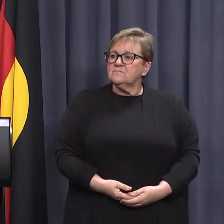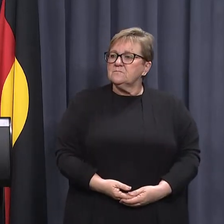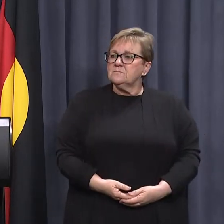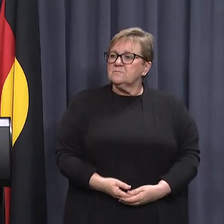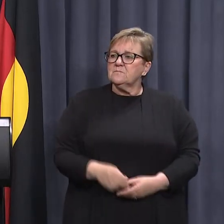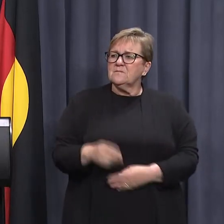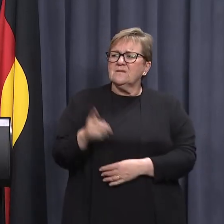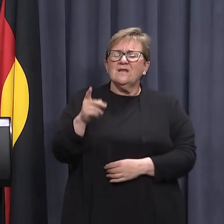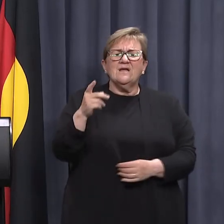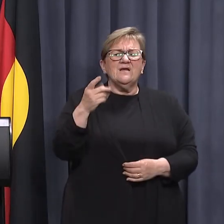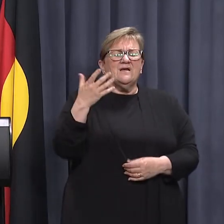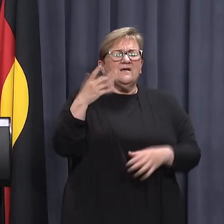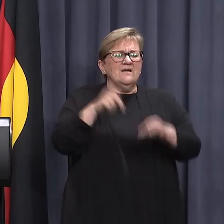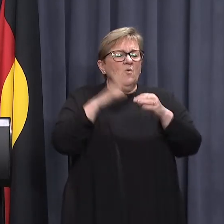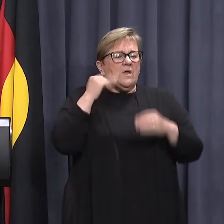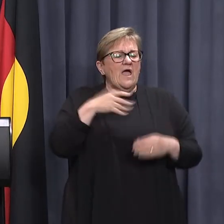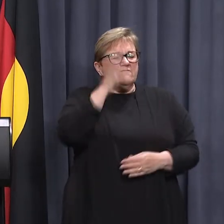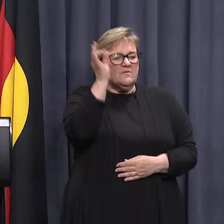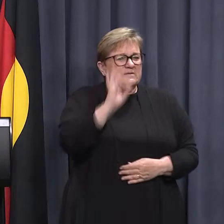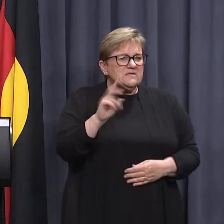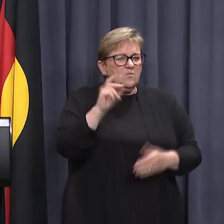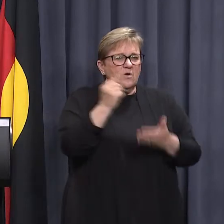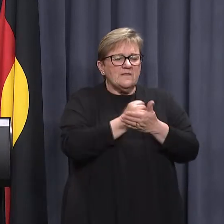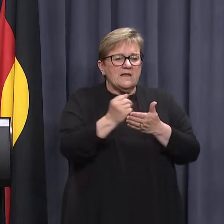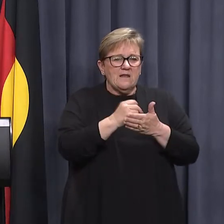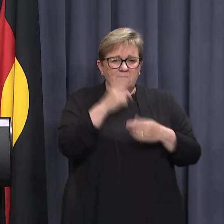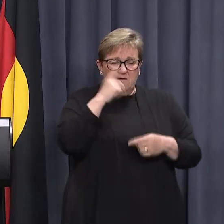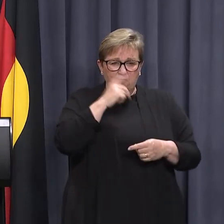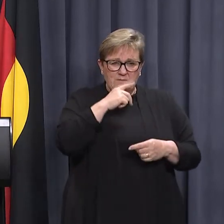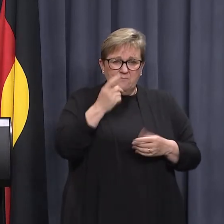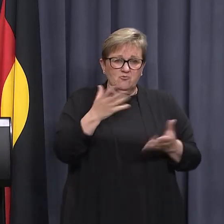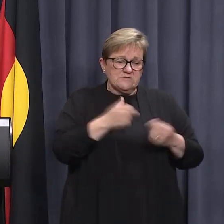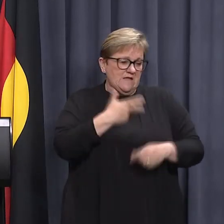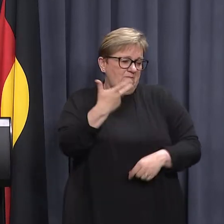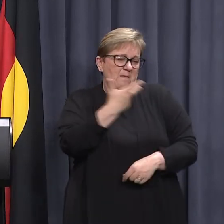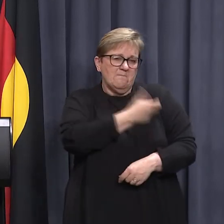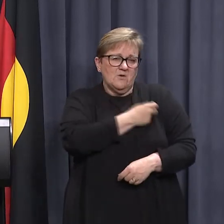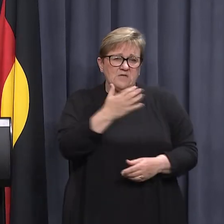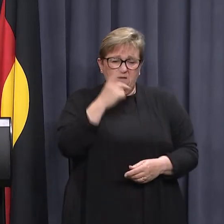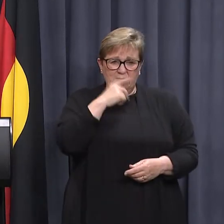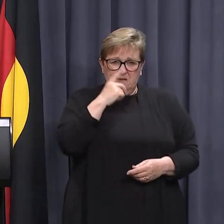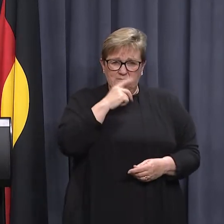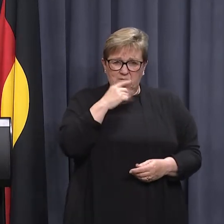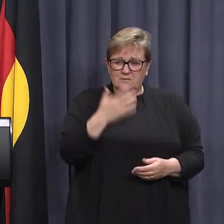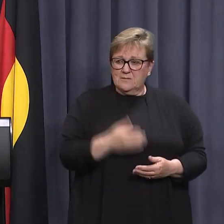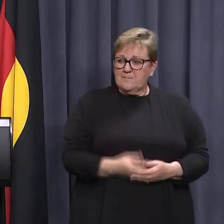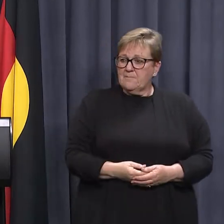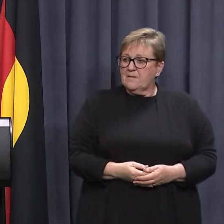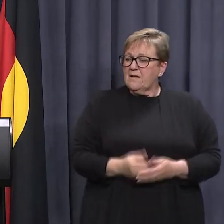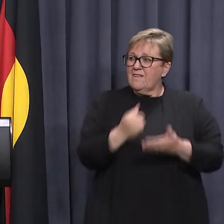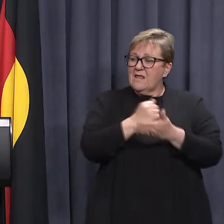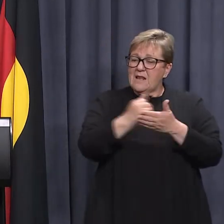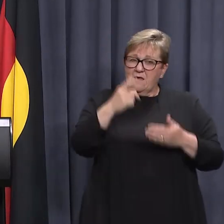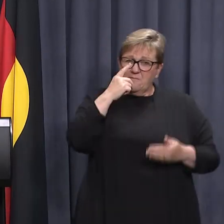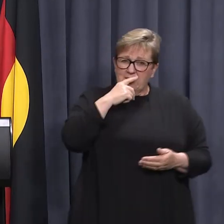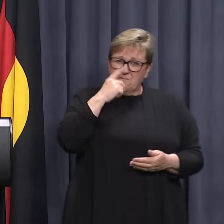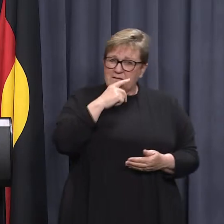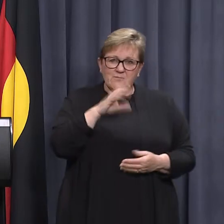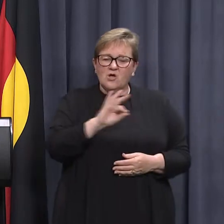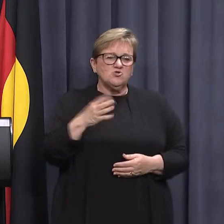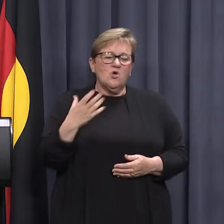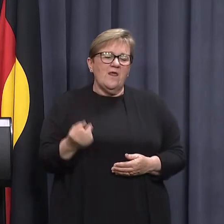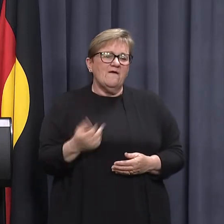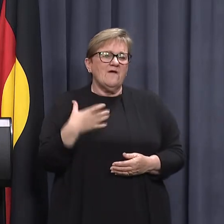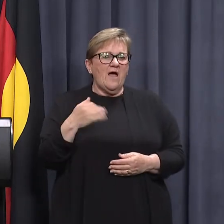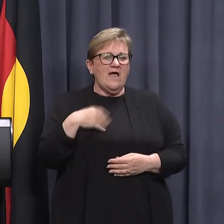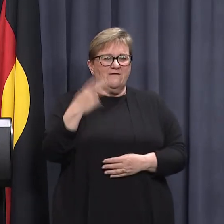percentage before. Do you have the exact number of people who received booster shot, the actual number of people? The actual number of people? I do not.